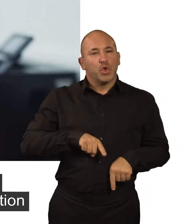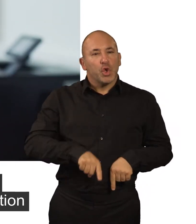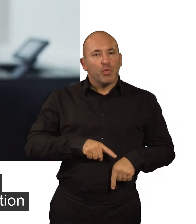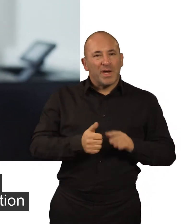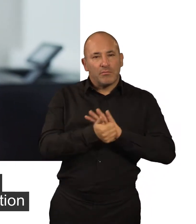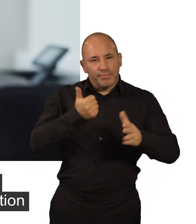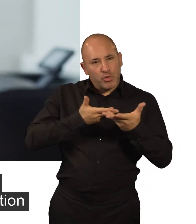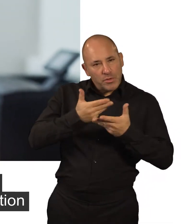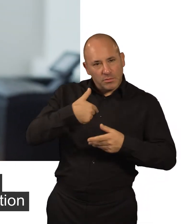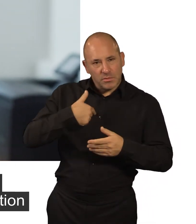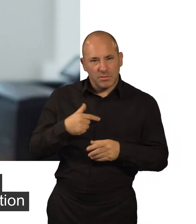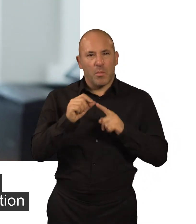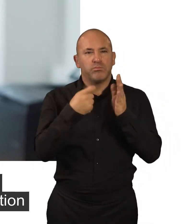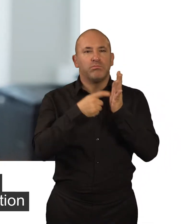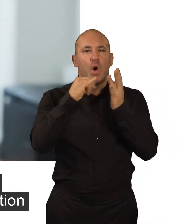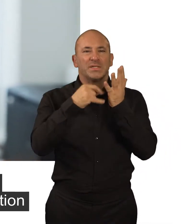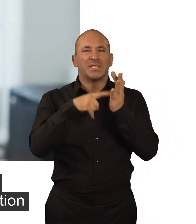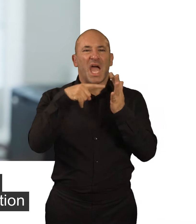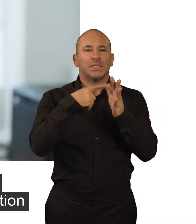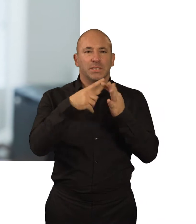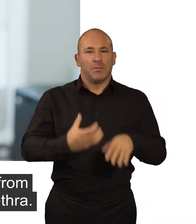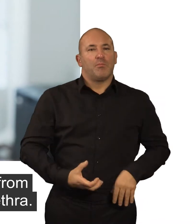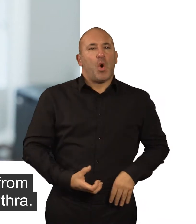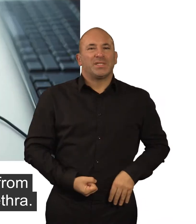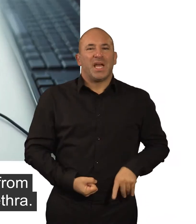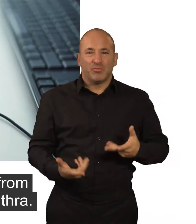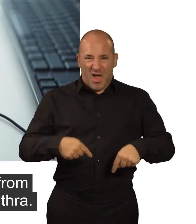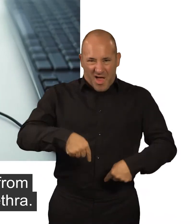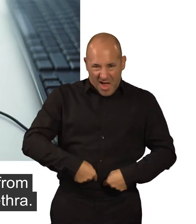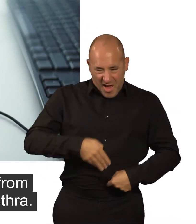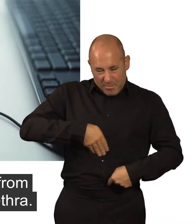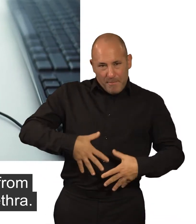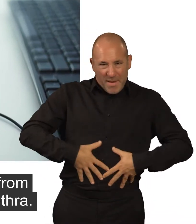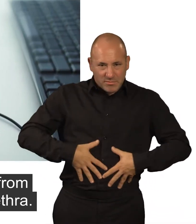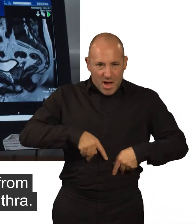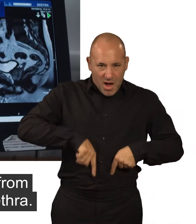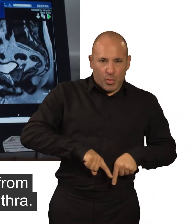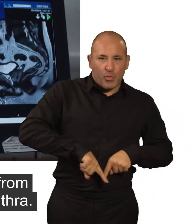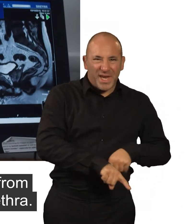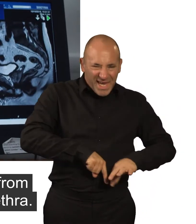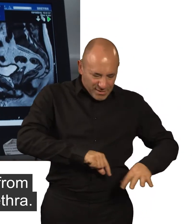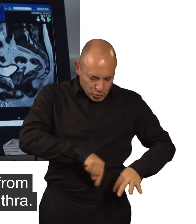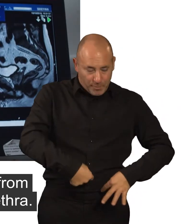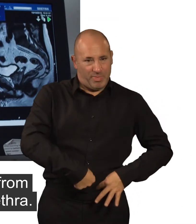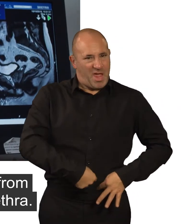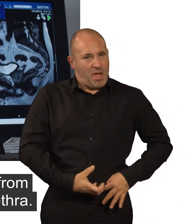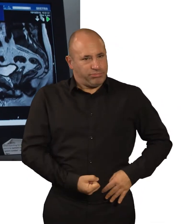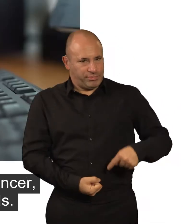gland which is situated at the junction of the bladder and the tube from where we pass urine, the urethra.